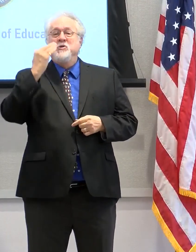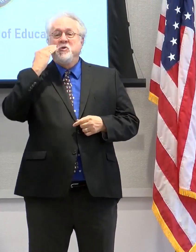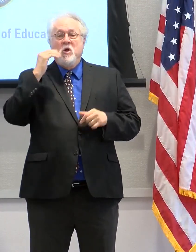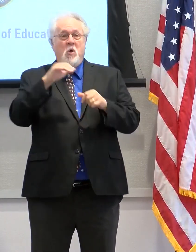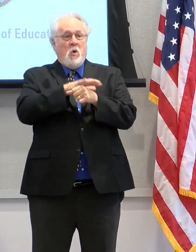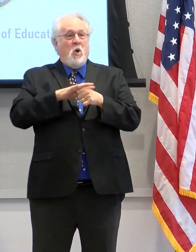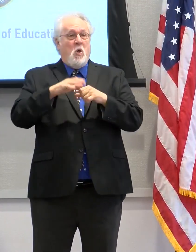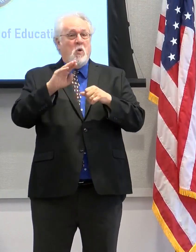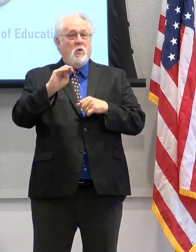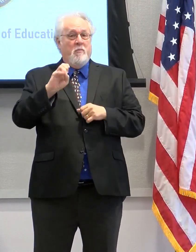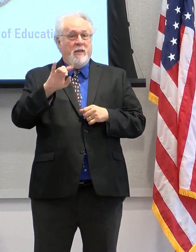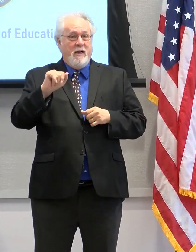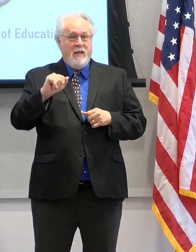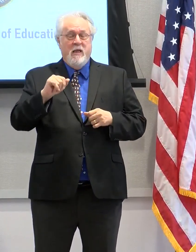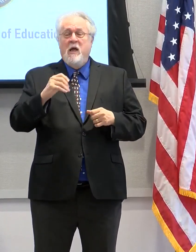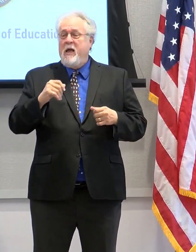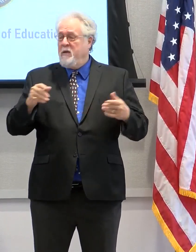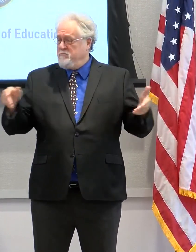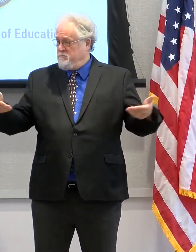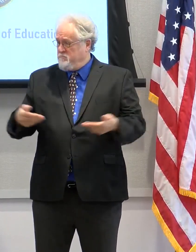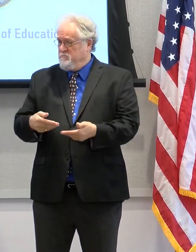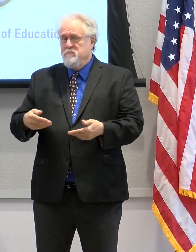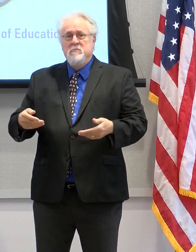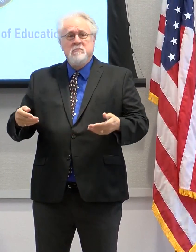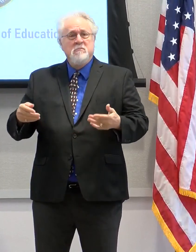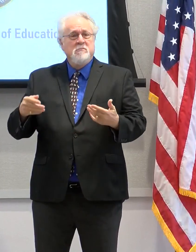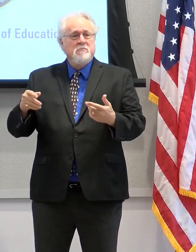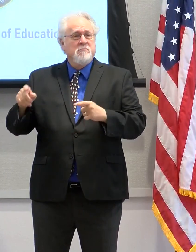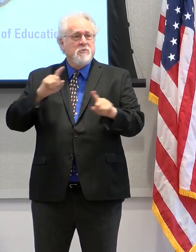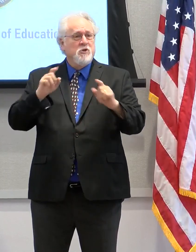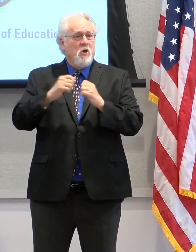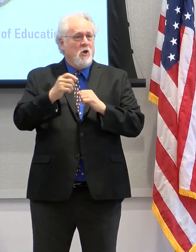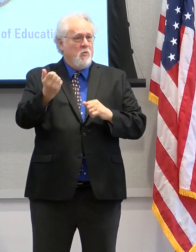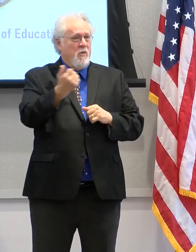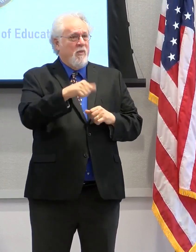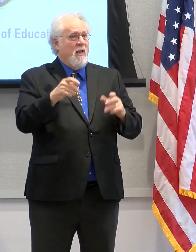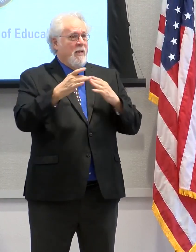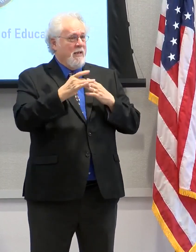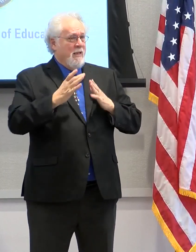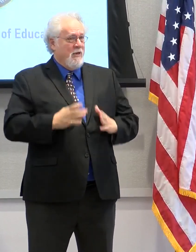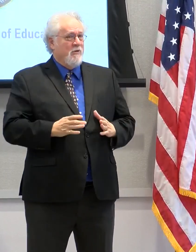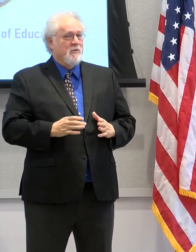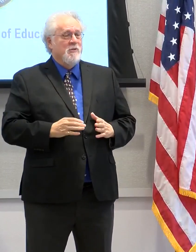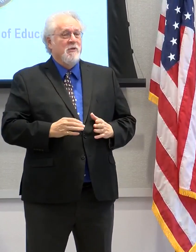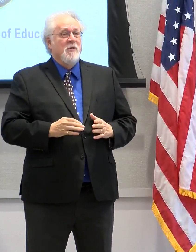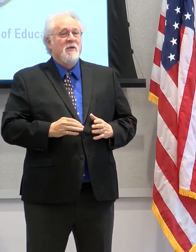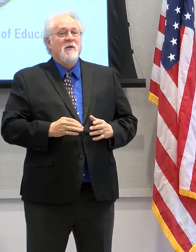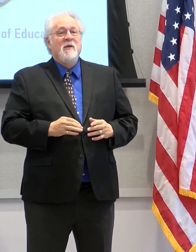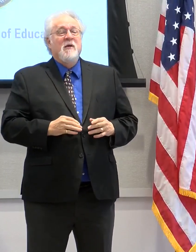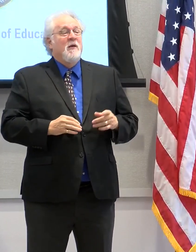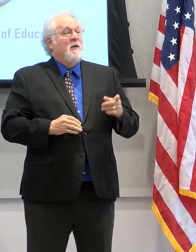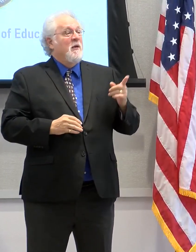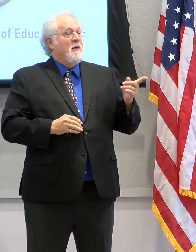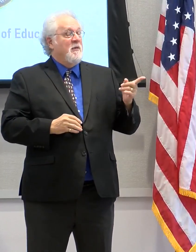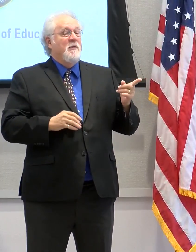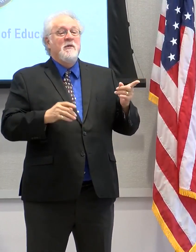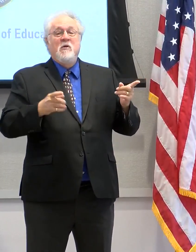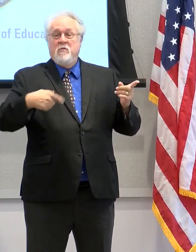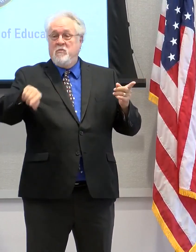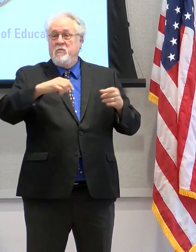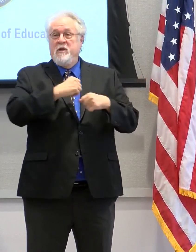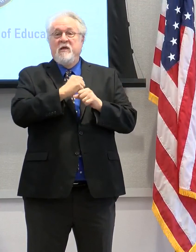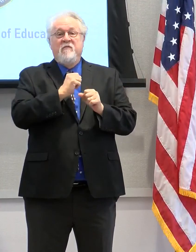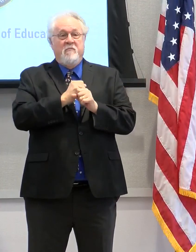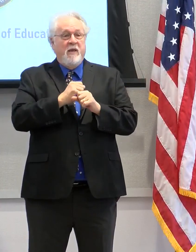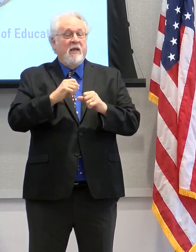that local media is here and we invite you to, uh, interface with any of the leaders. We have, uh, made the terrace available in case we